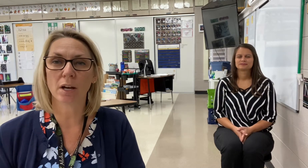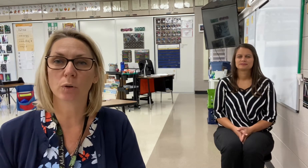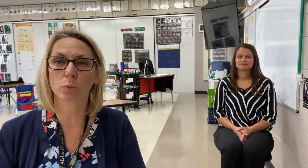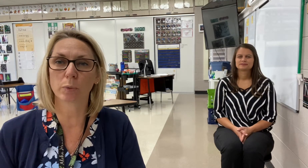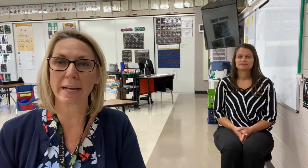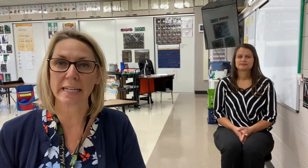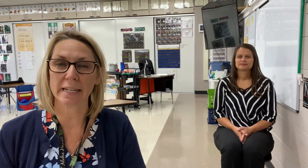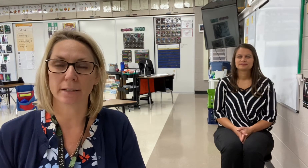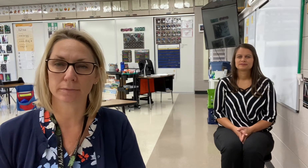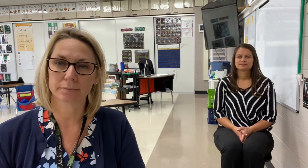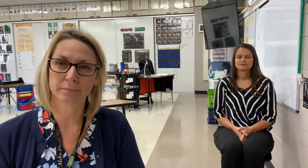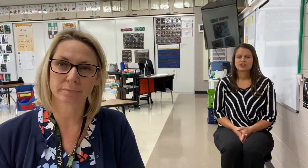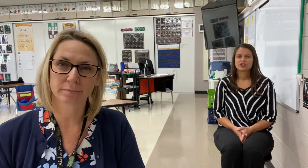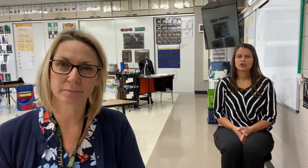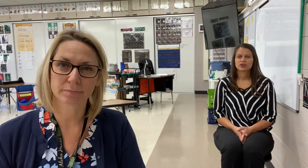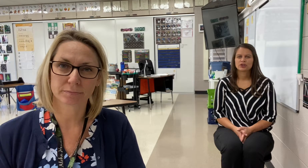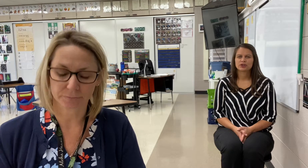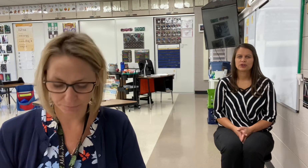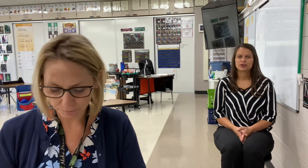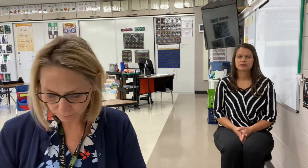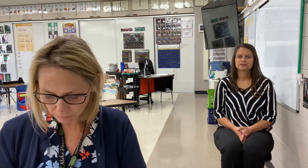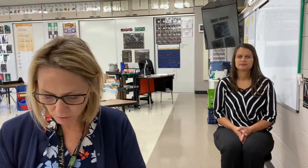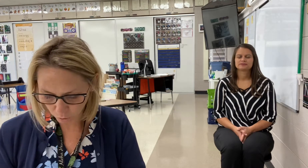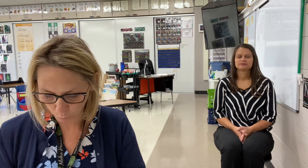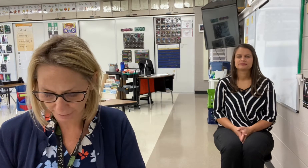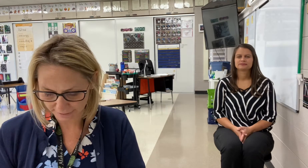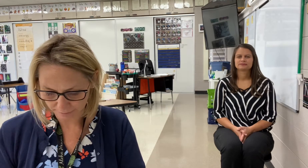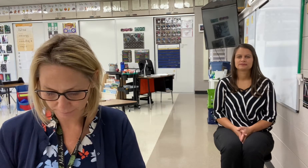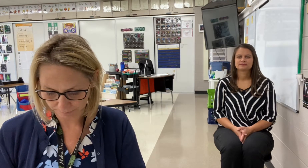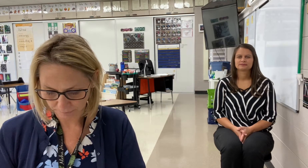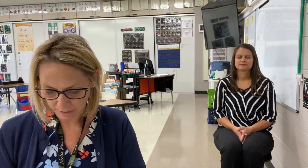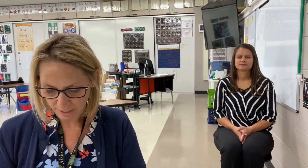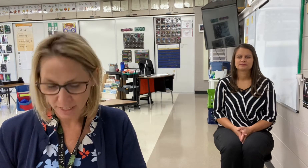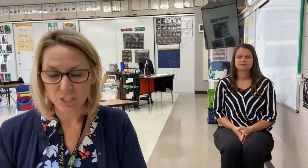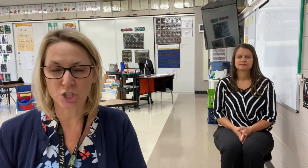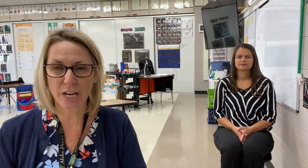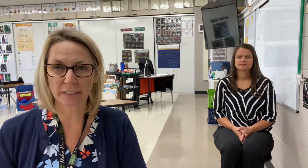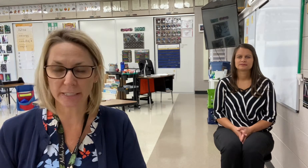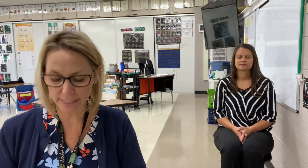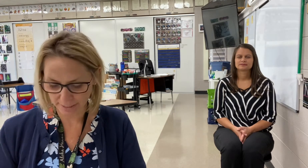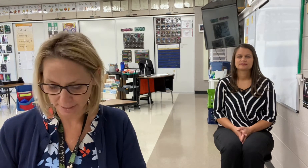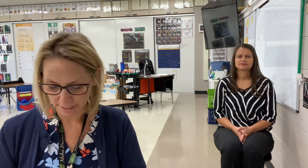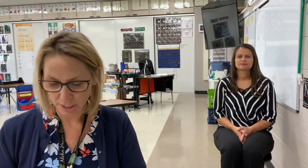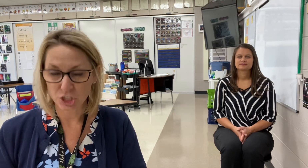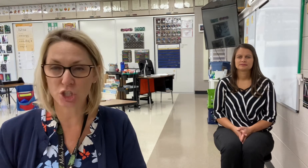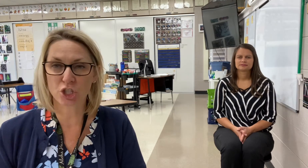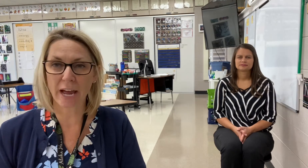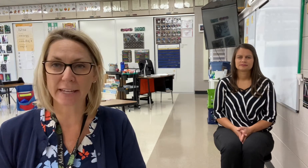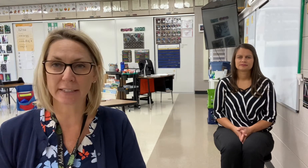Ready. Er. Great. Jelly. Giant.